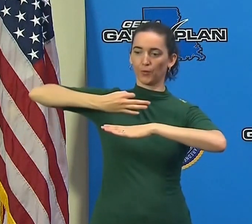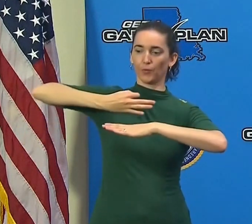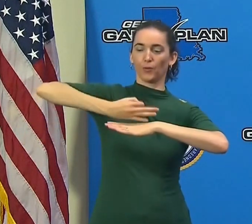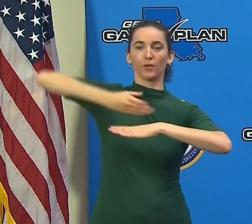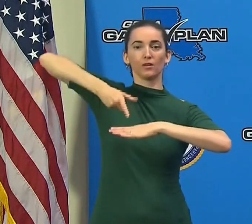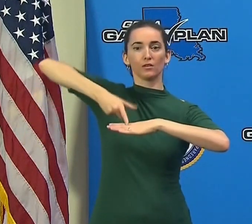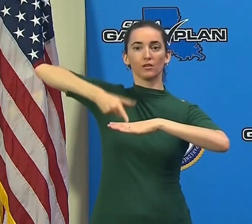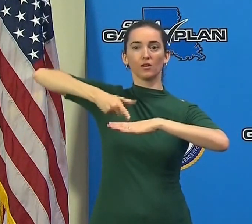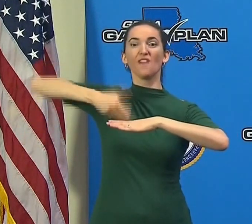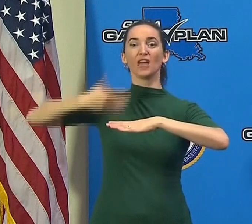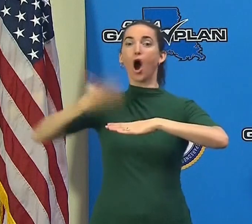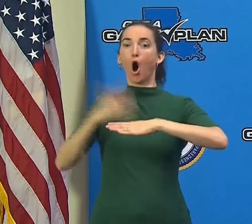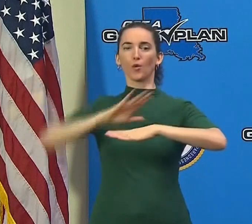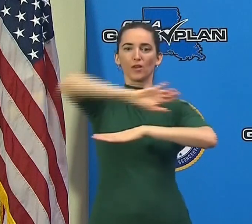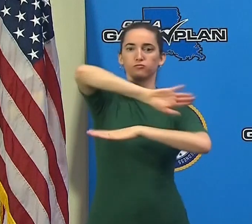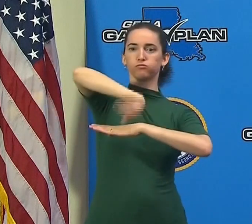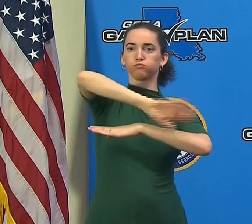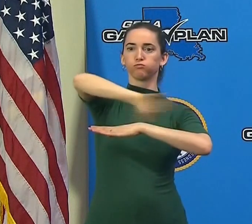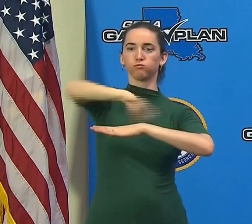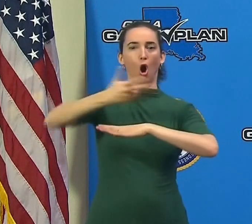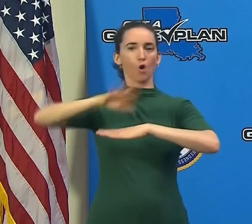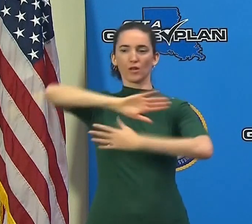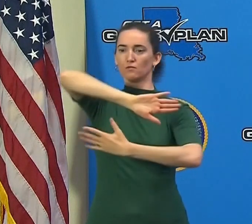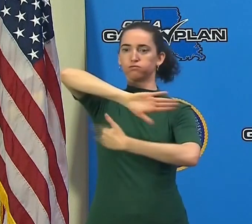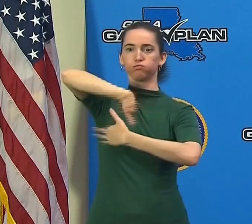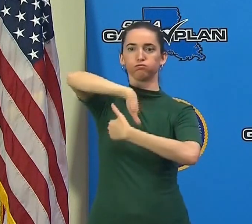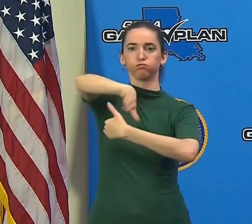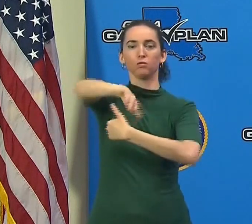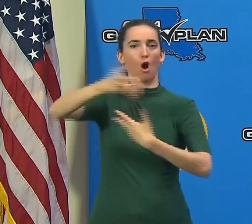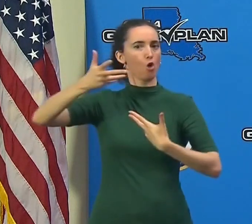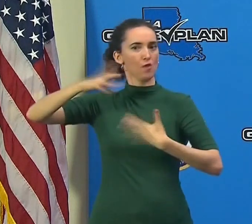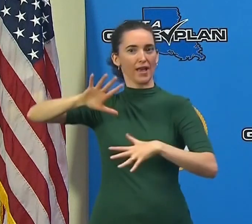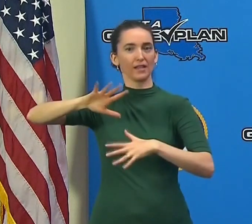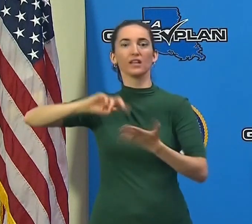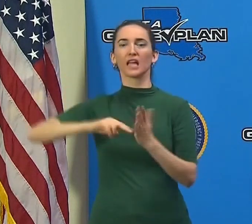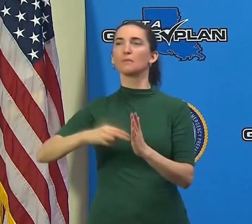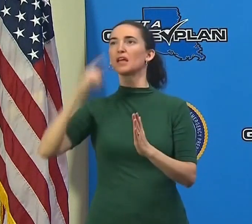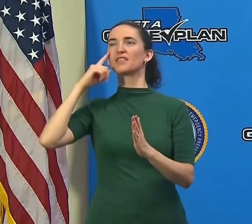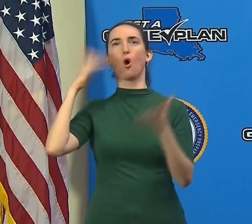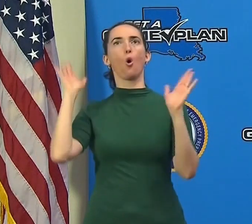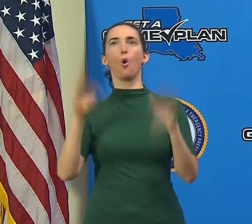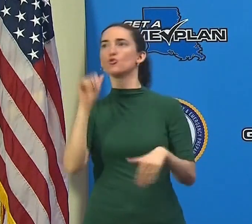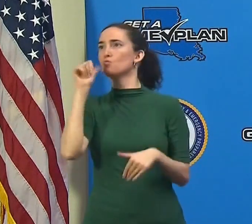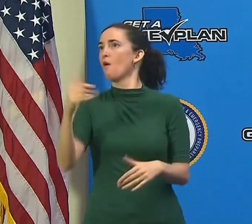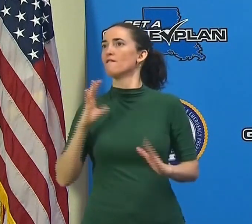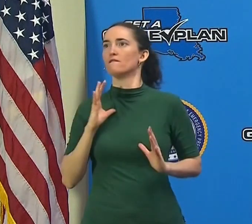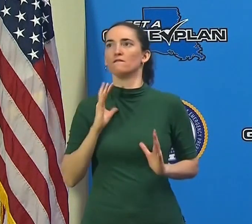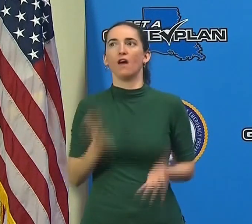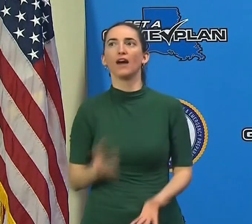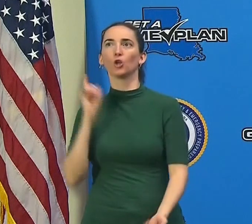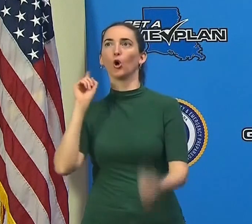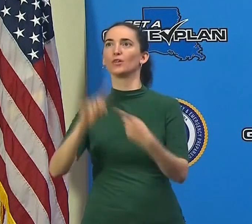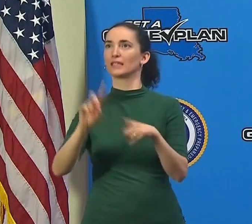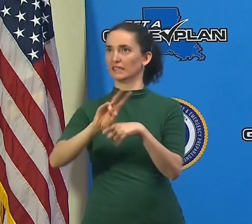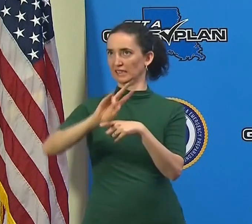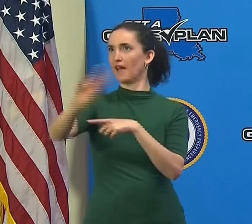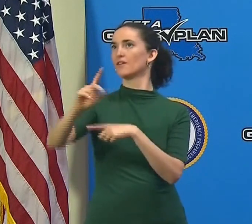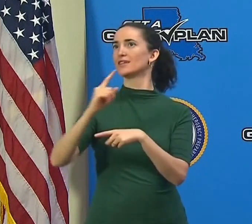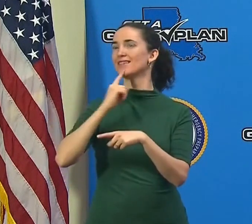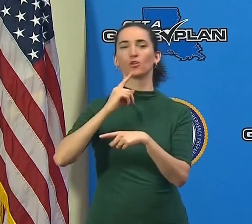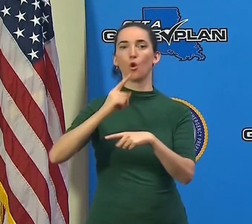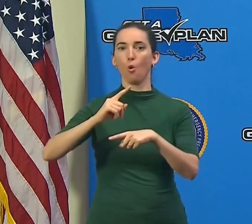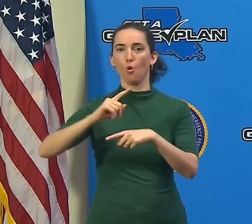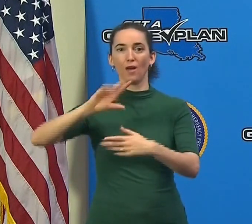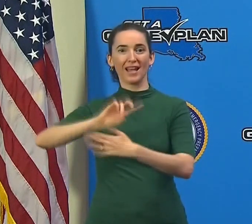is already over land. So don't don't listen to that and think you have until seven o'clock tomorrow tomorrow evening